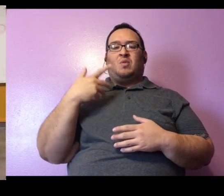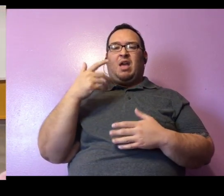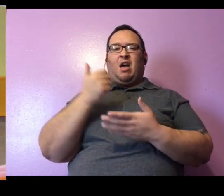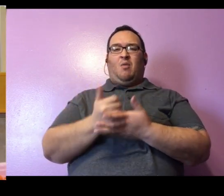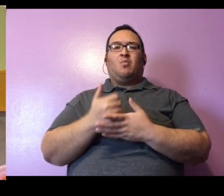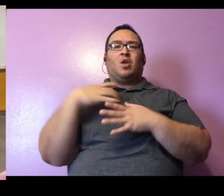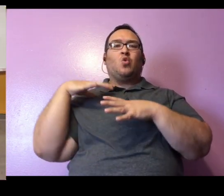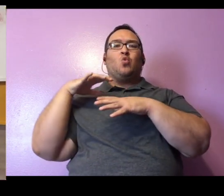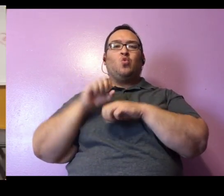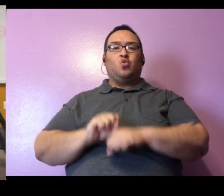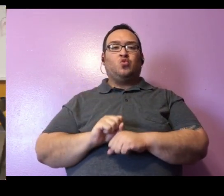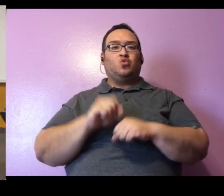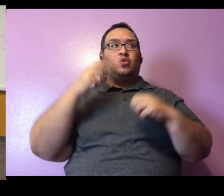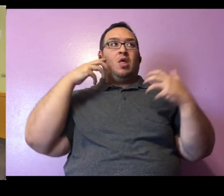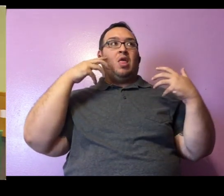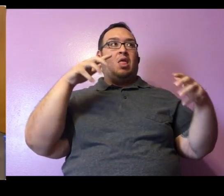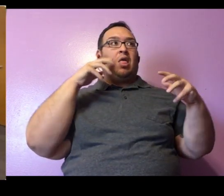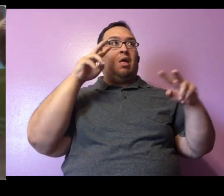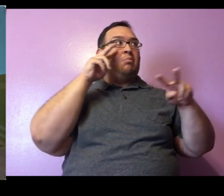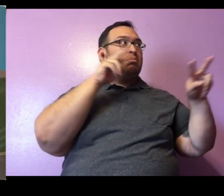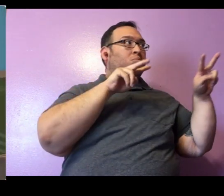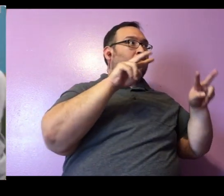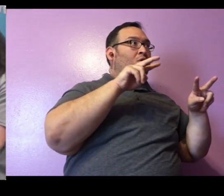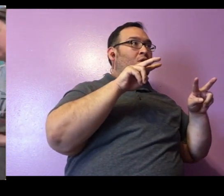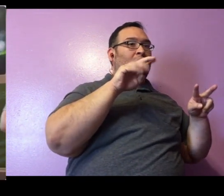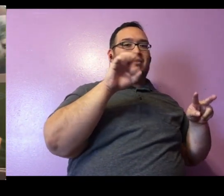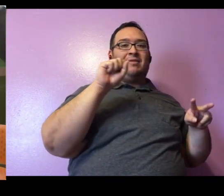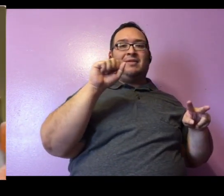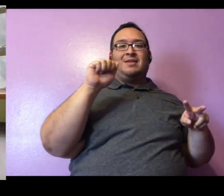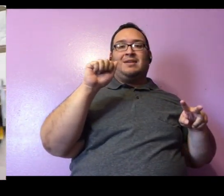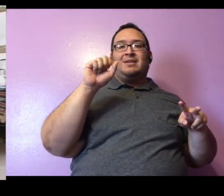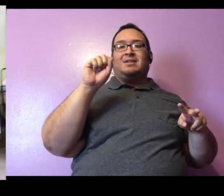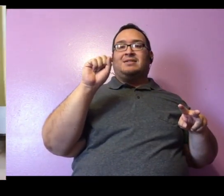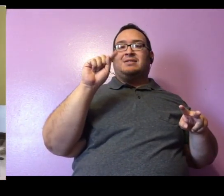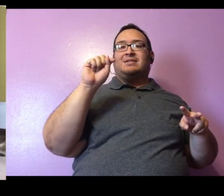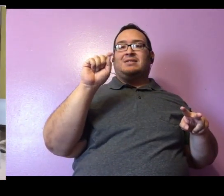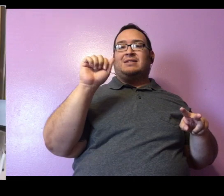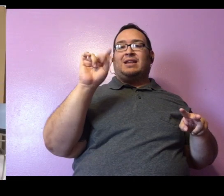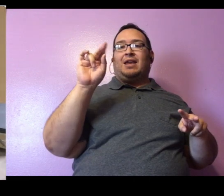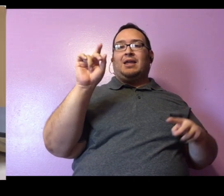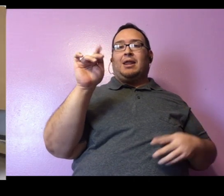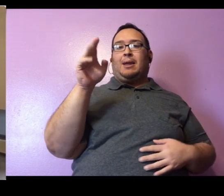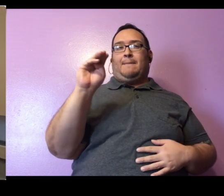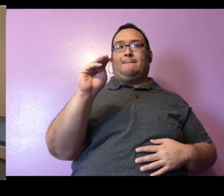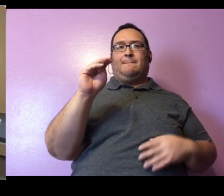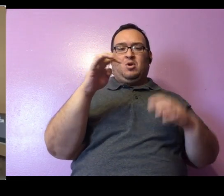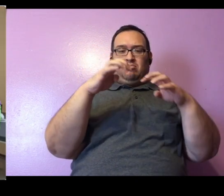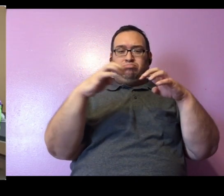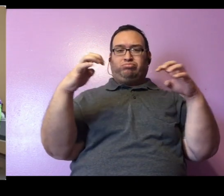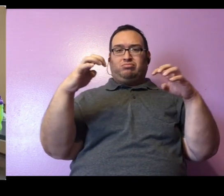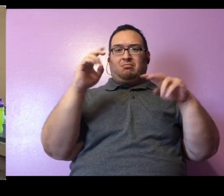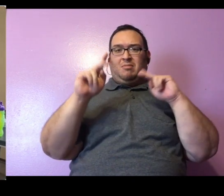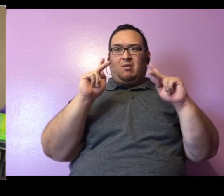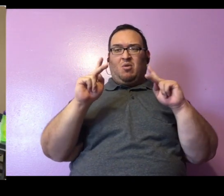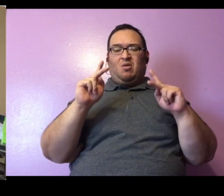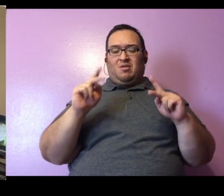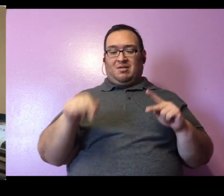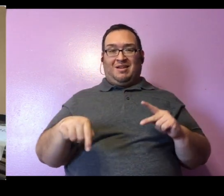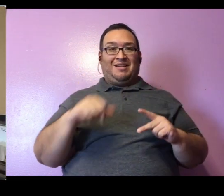stadium. And Colleen can tell you a little bit about what went into that part. Yeah, so that was super fun training. Something I haven't actually gotten